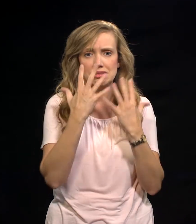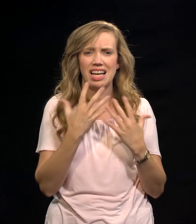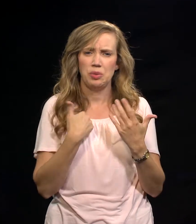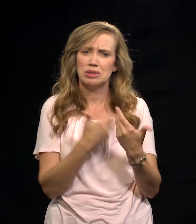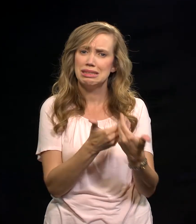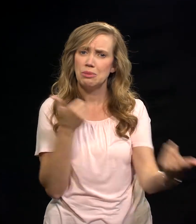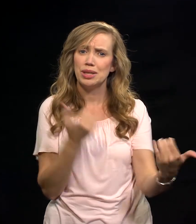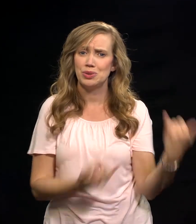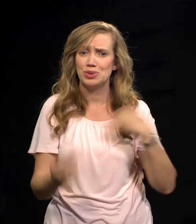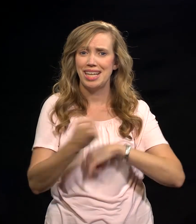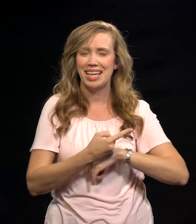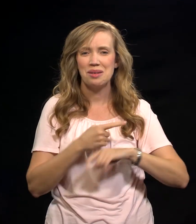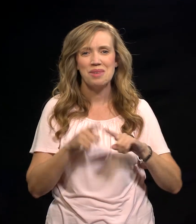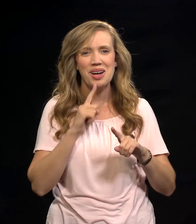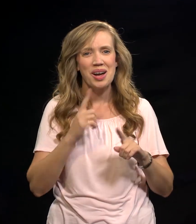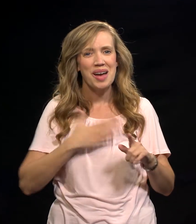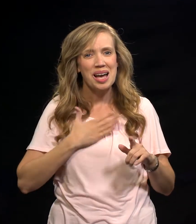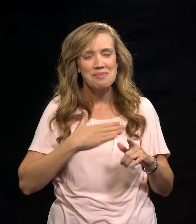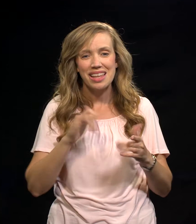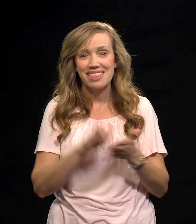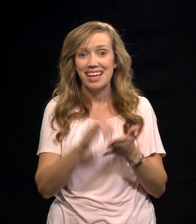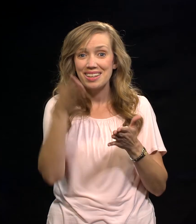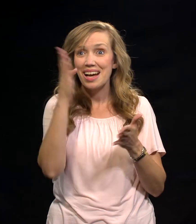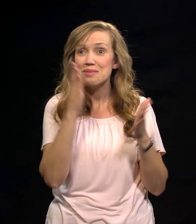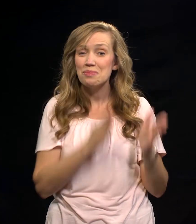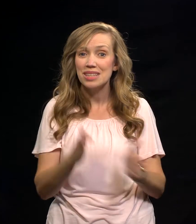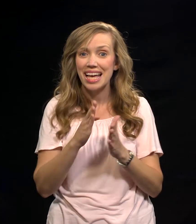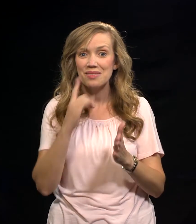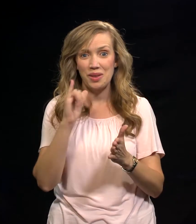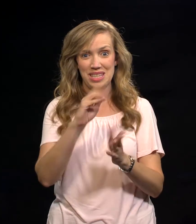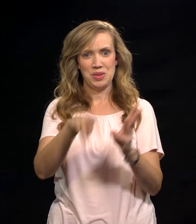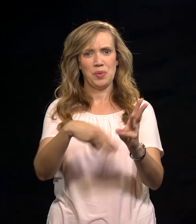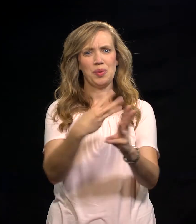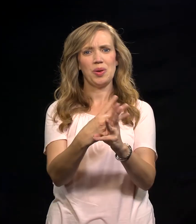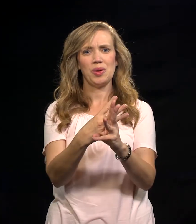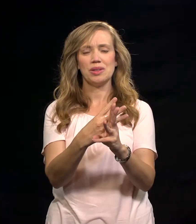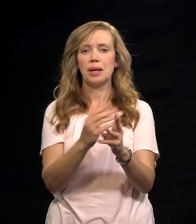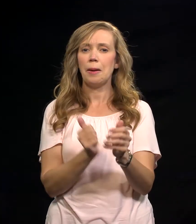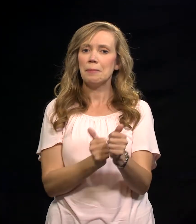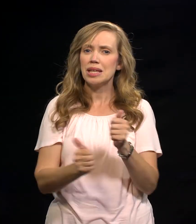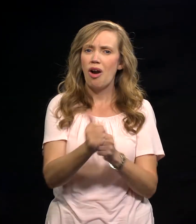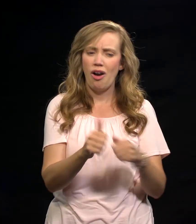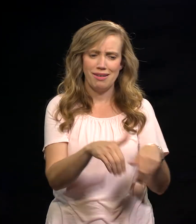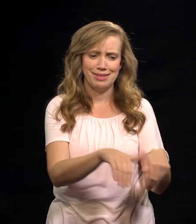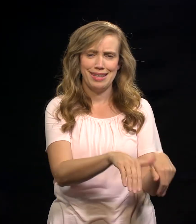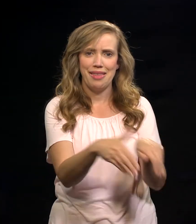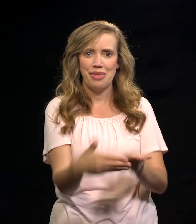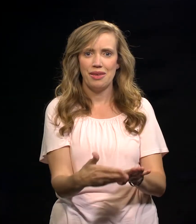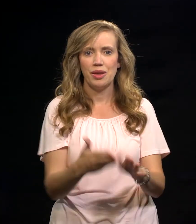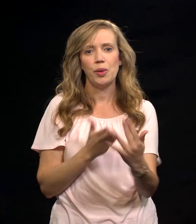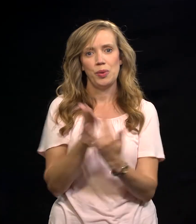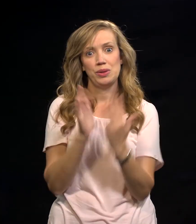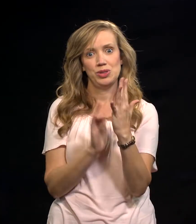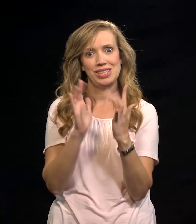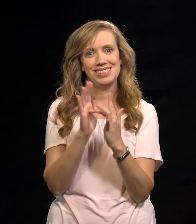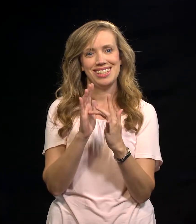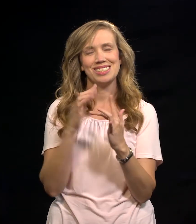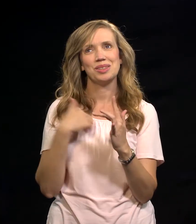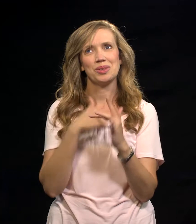Aren't you glad today that God has a plan for this world beyond death? Through Jesus, we can live forever.